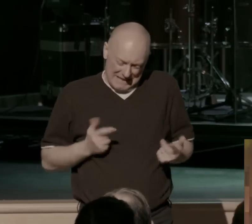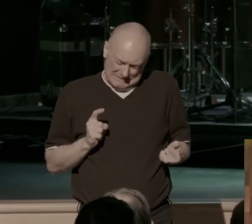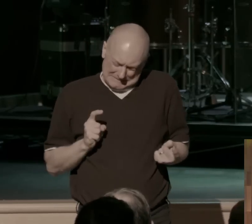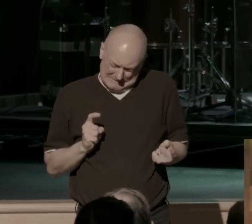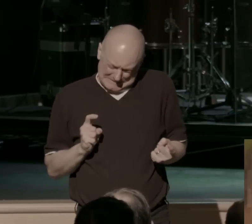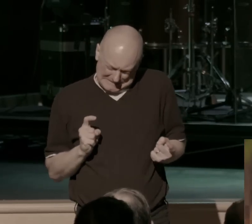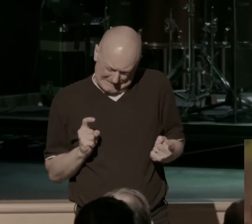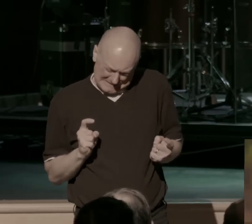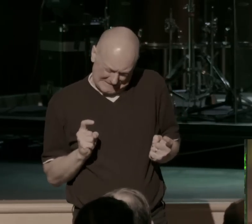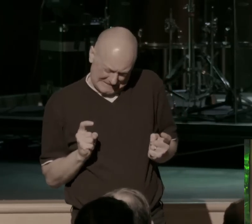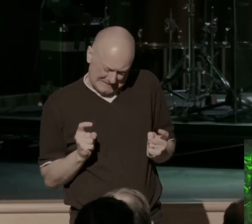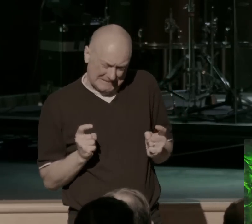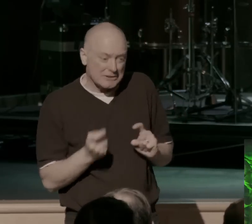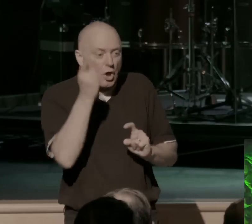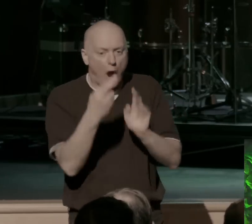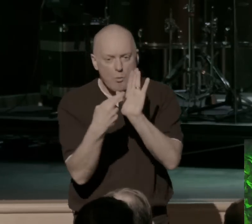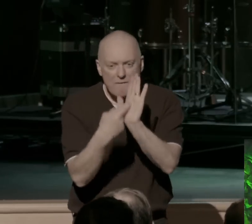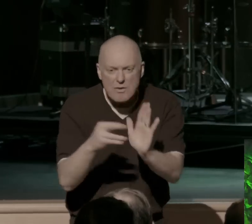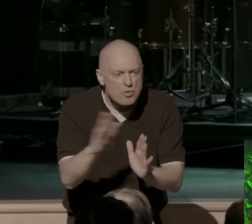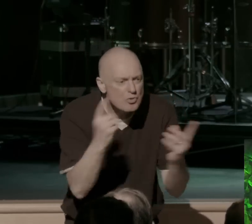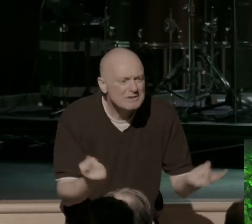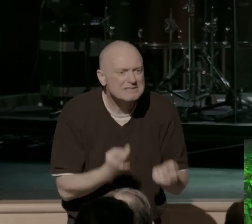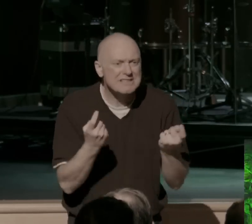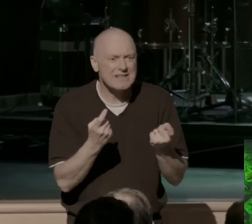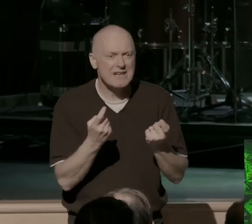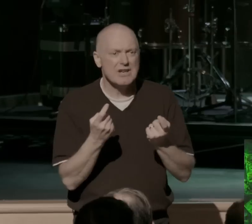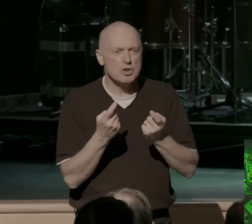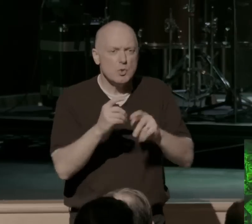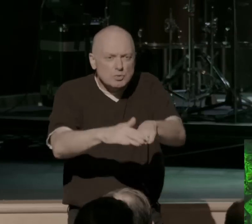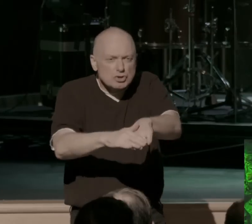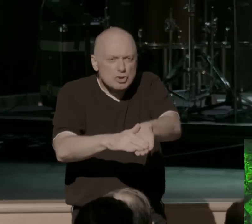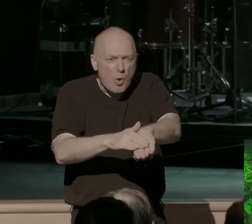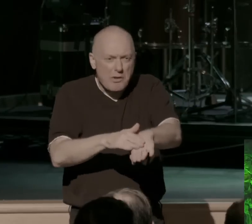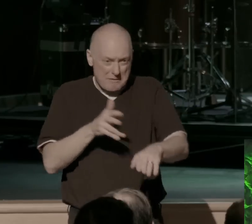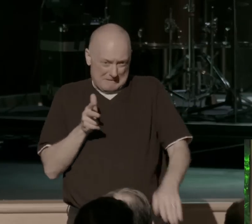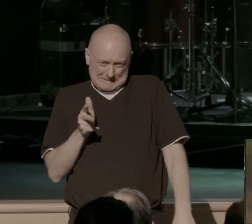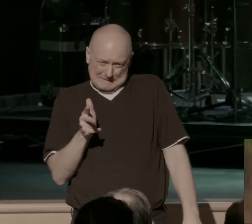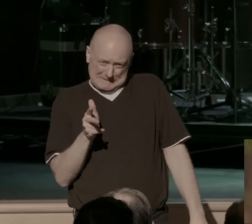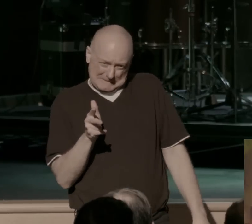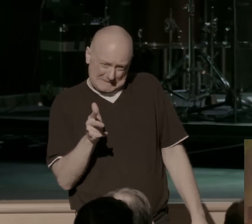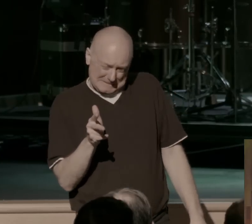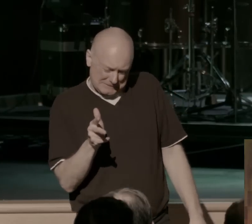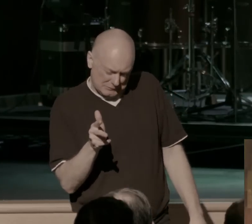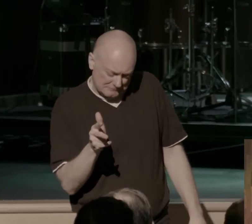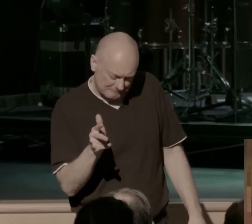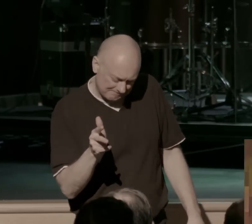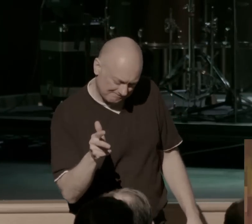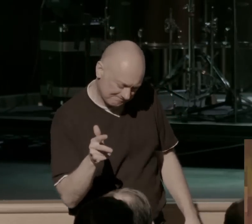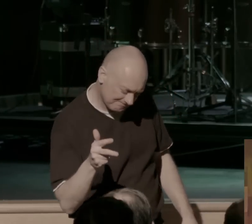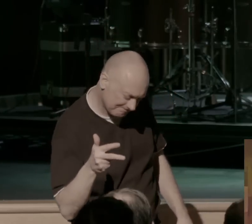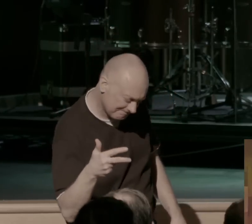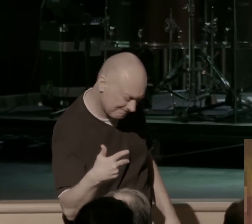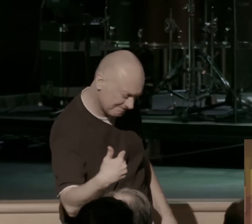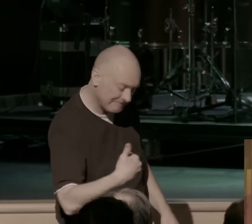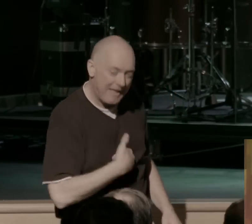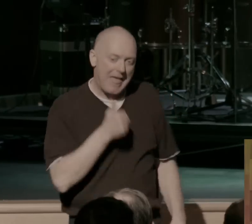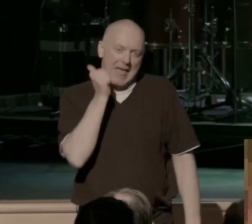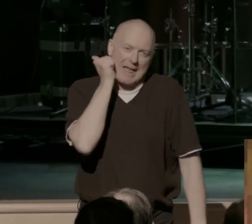as you slow this tanker ship down and begin to turn it. But you do that day after day, month after month, where you come and remember the